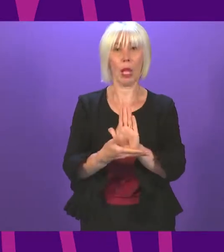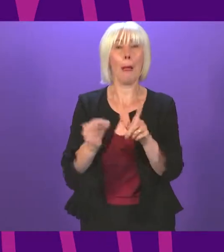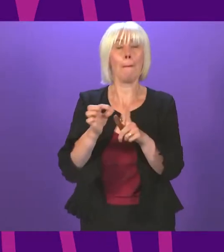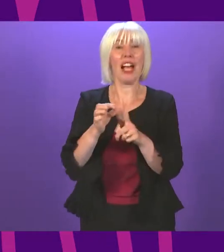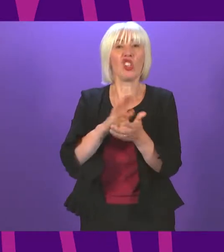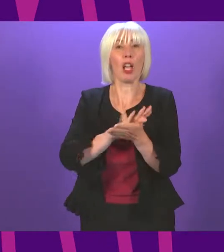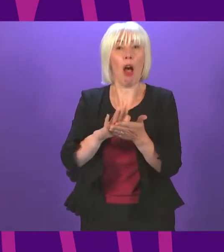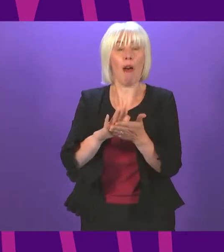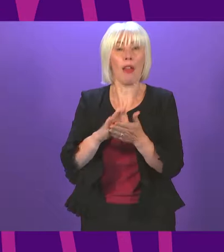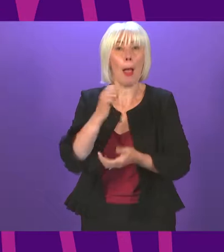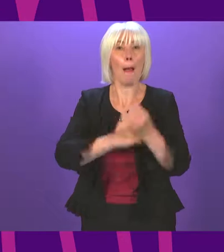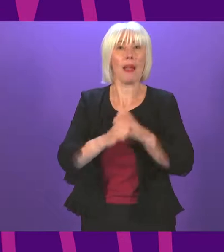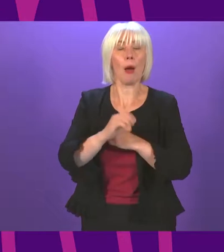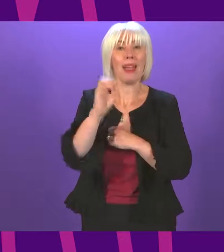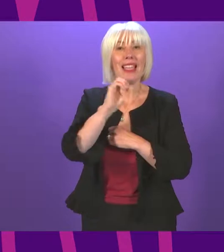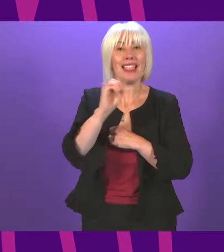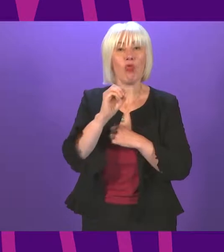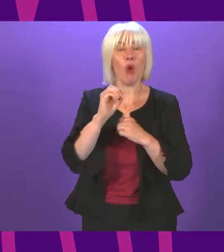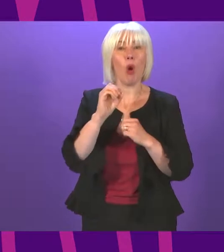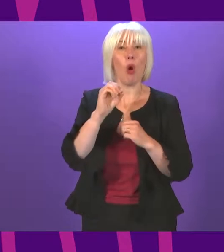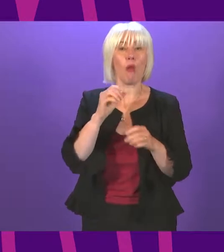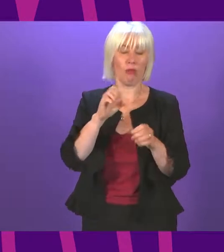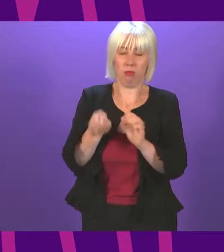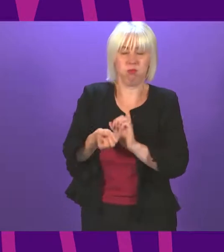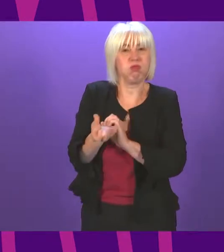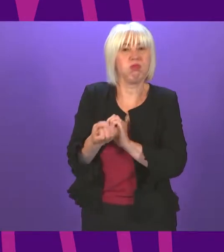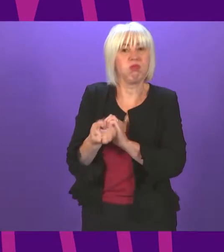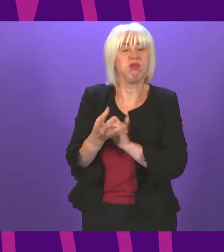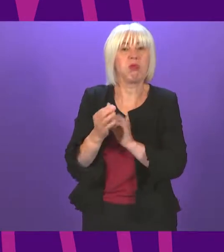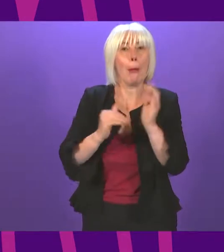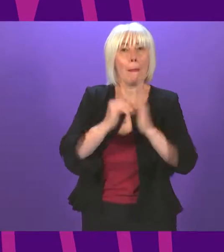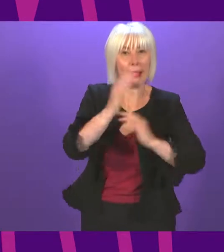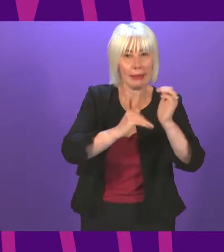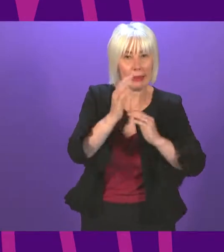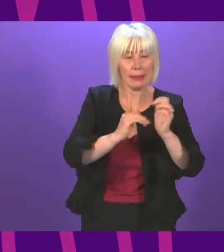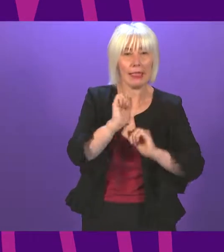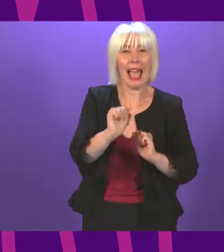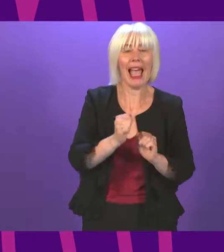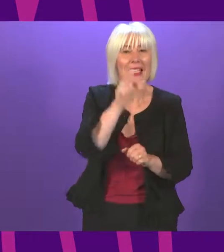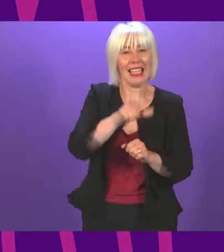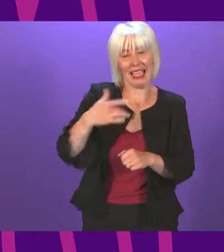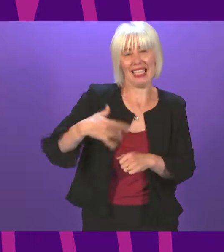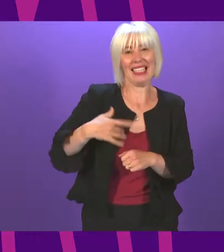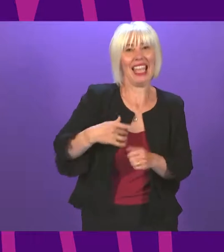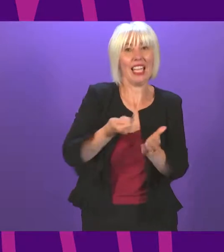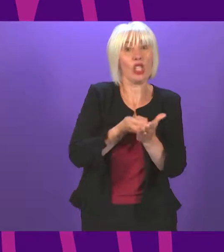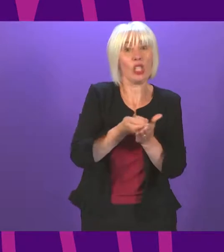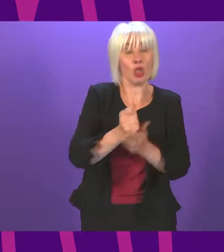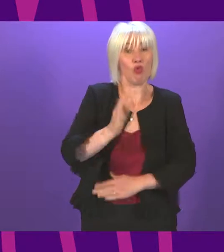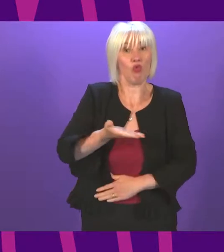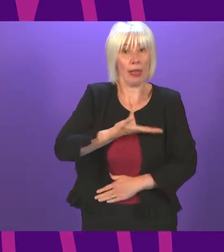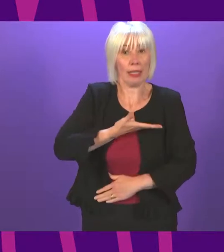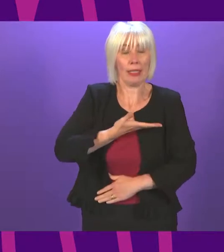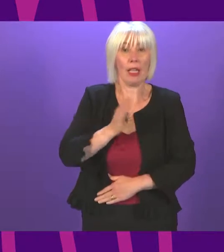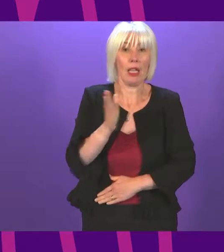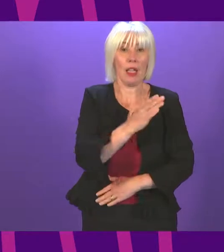the role of Minister for Zero Carbon Buildings, Active Travel and Tenants' Rights. Patrick has, of course, been an MSP representing the Glasgow